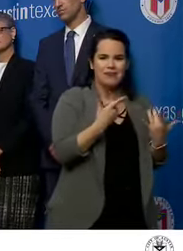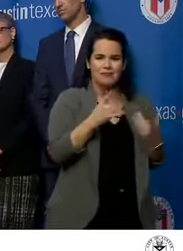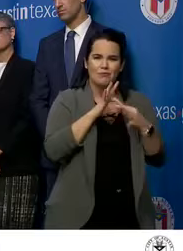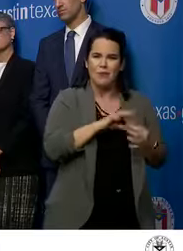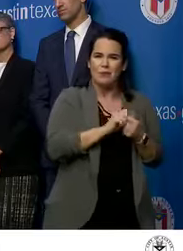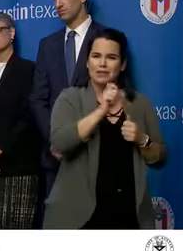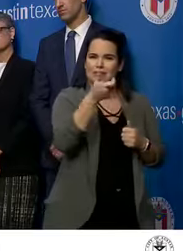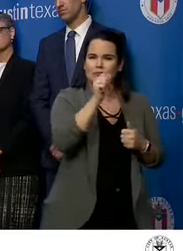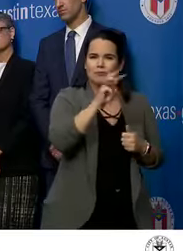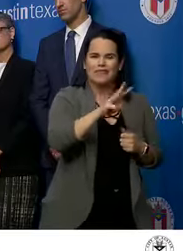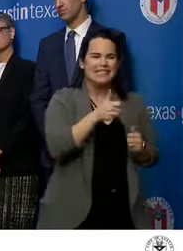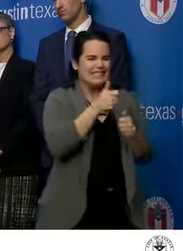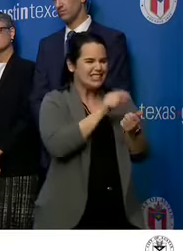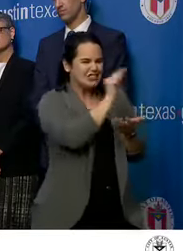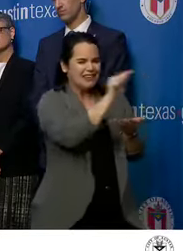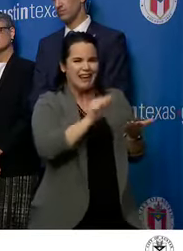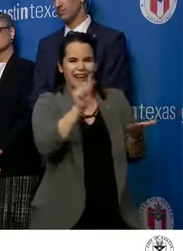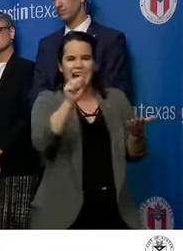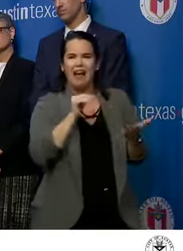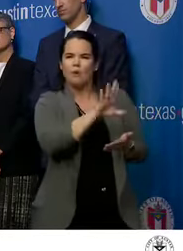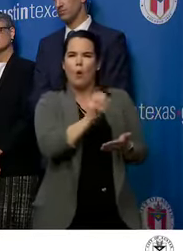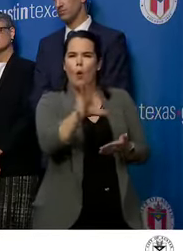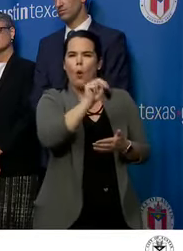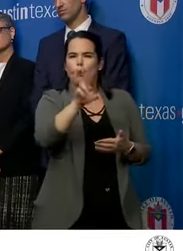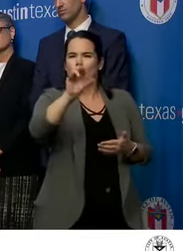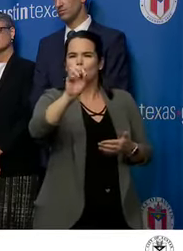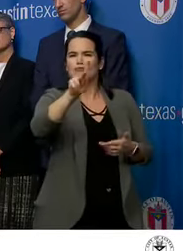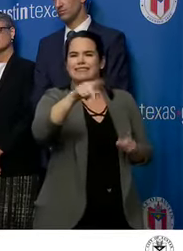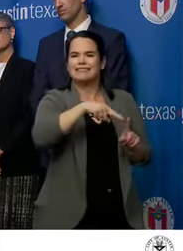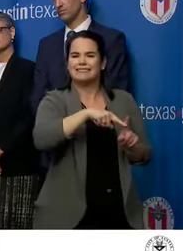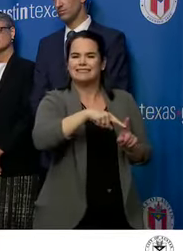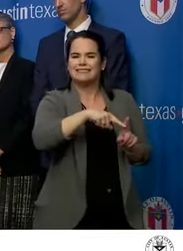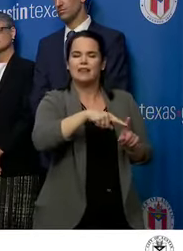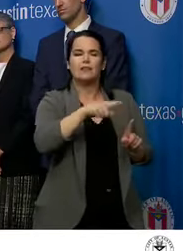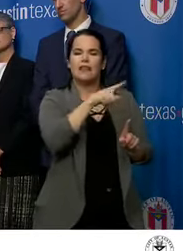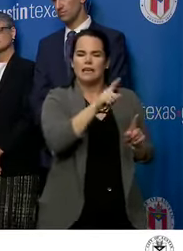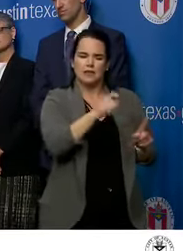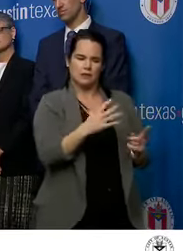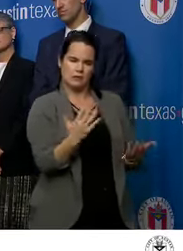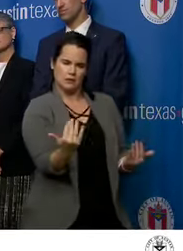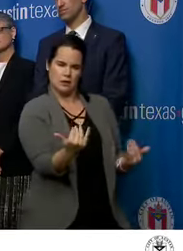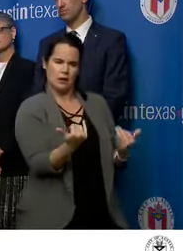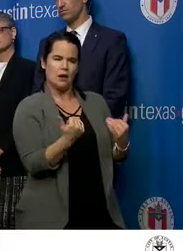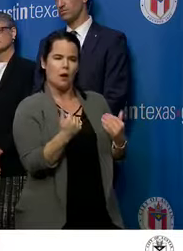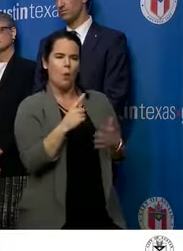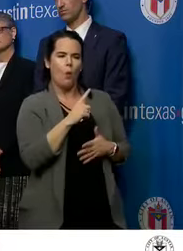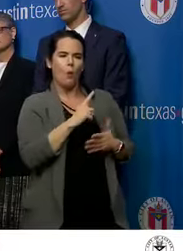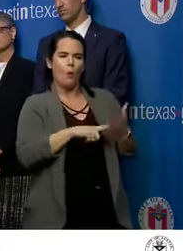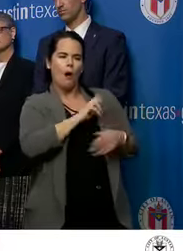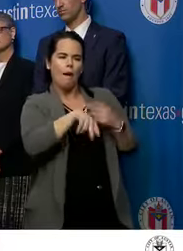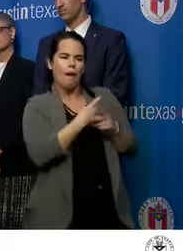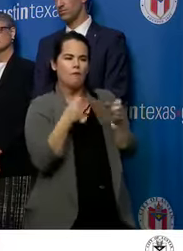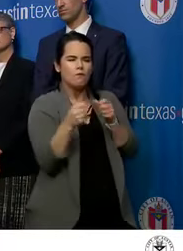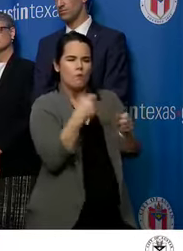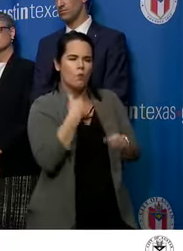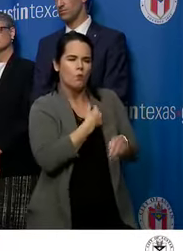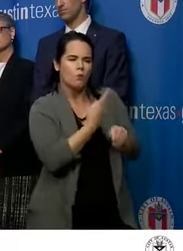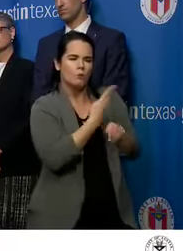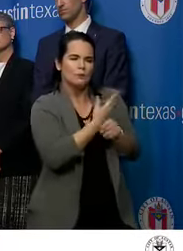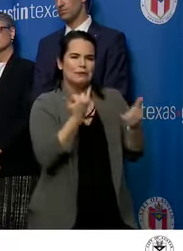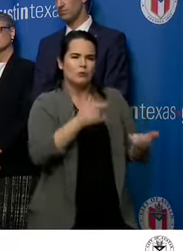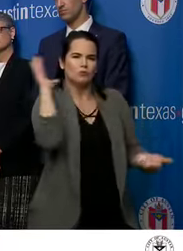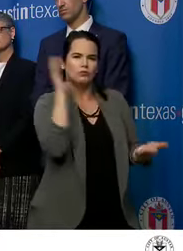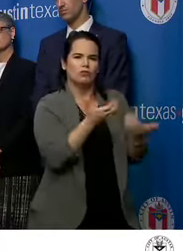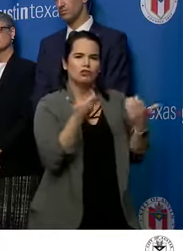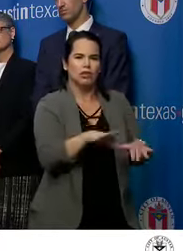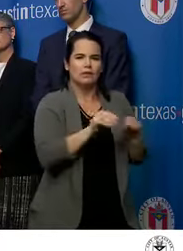likely to pose different levels of risk. And what they want is more information about the current mitigation strategies and what